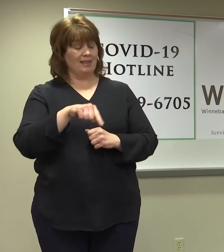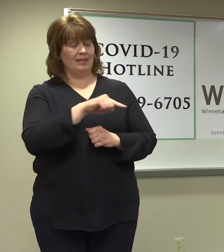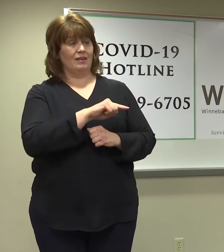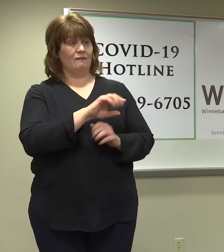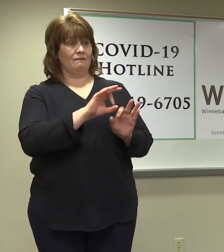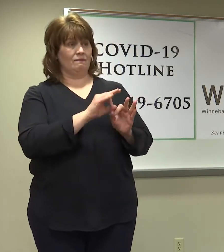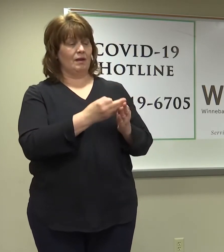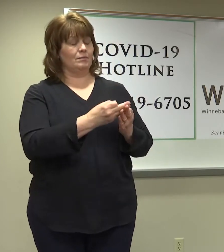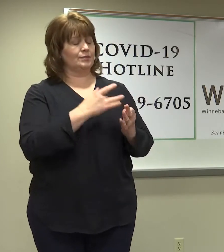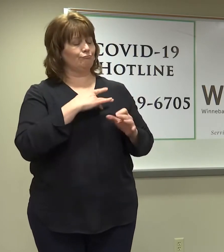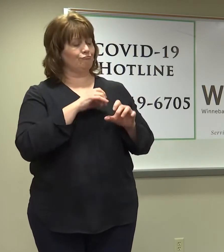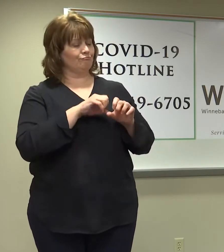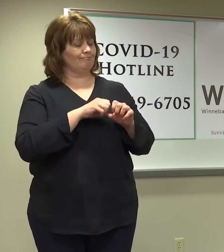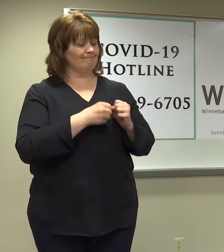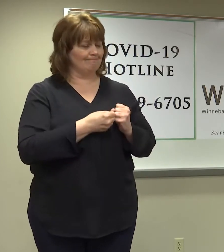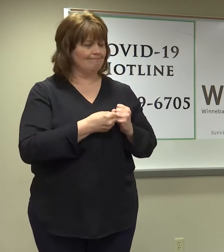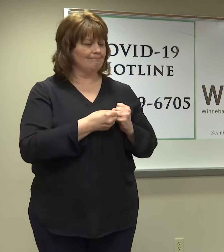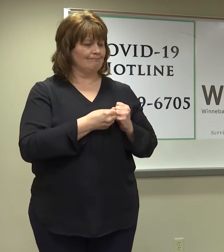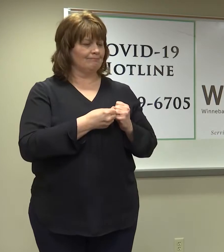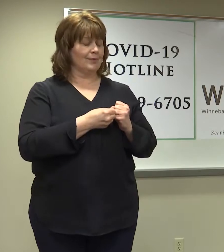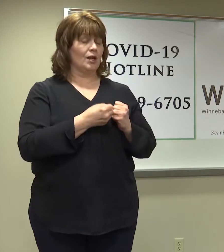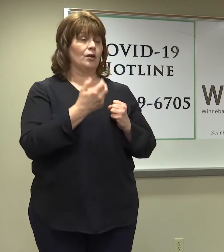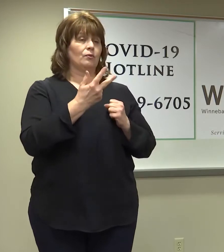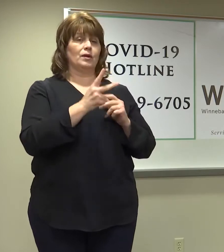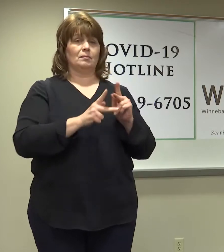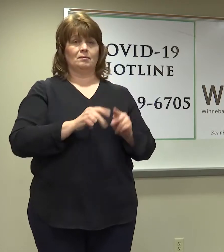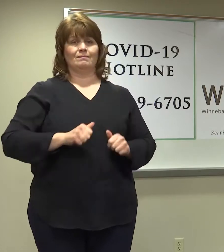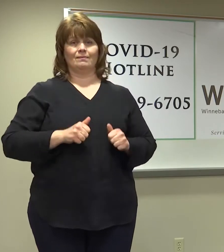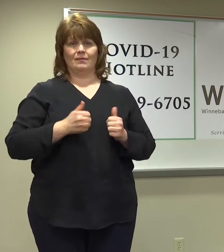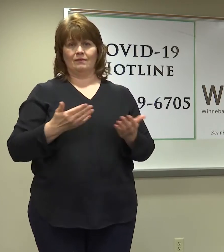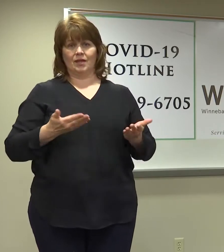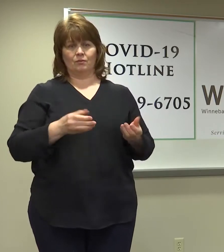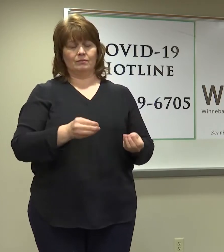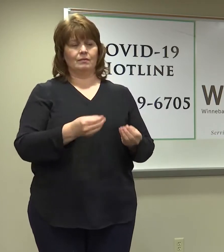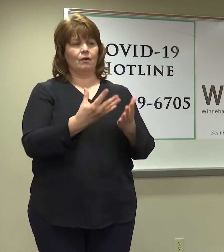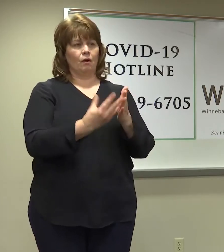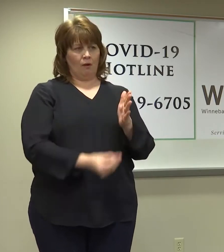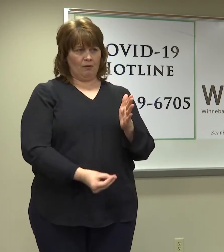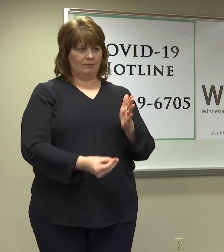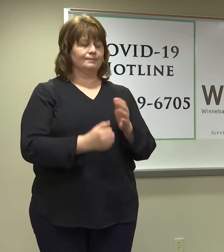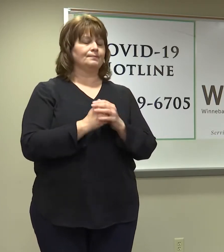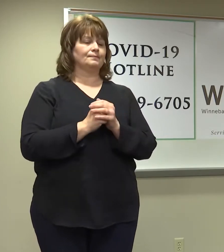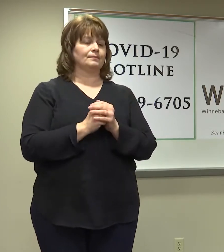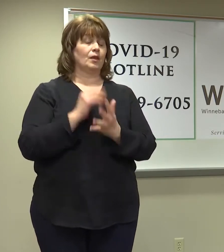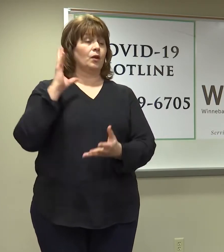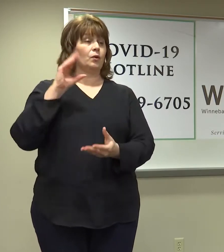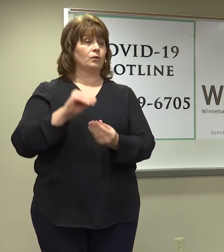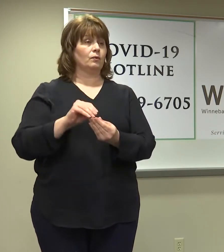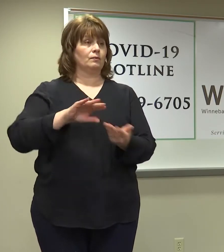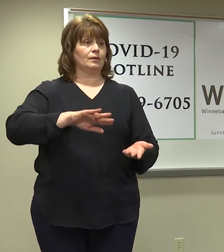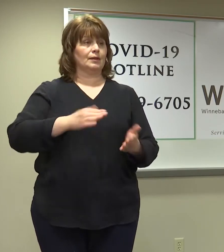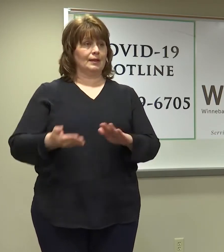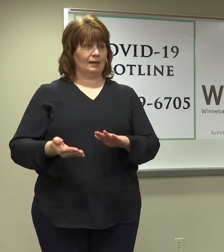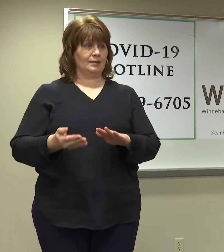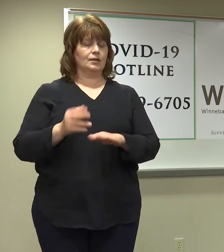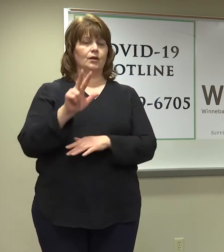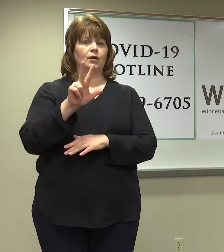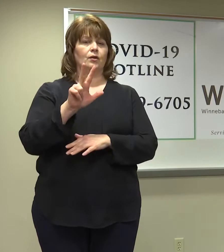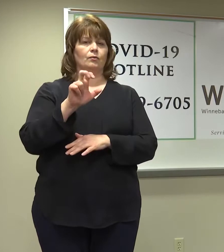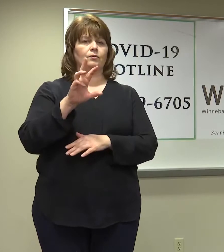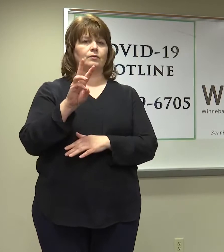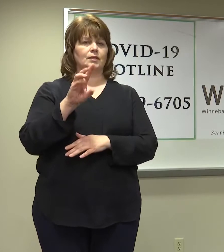families. We've lost three residents again. And our total deaths to date are 361.